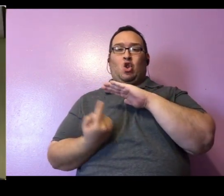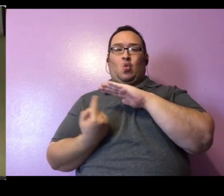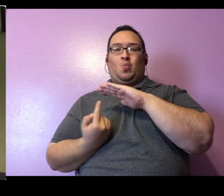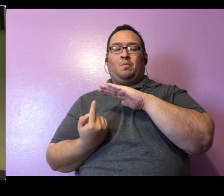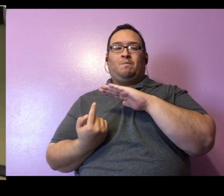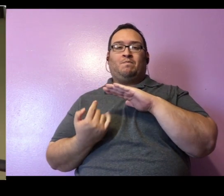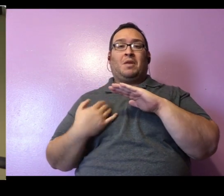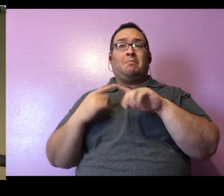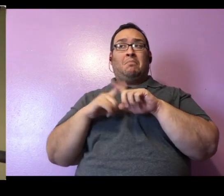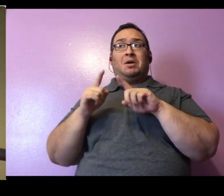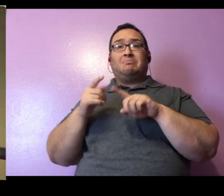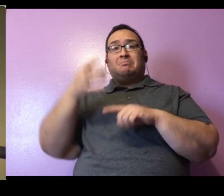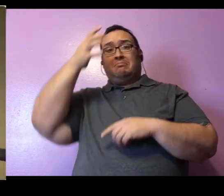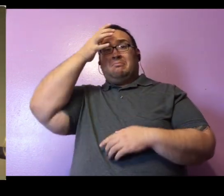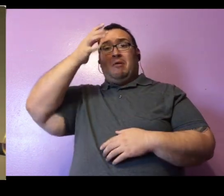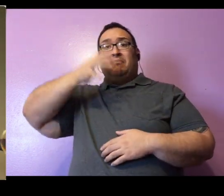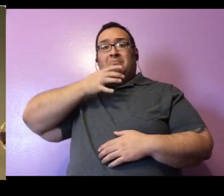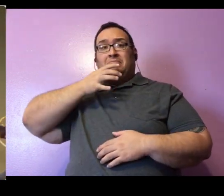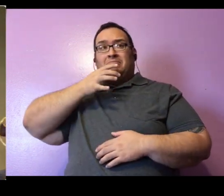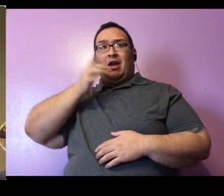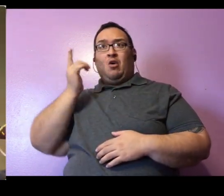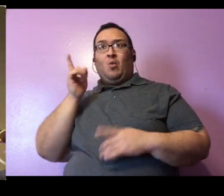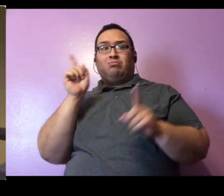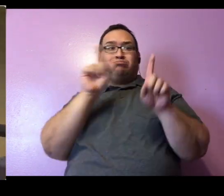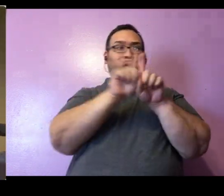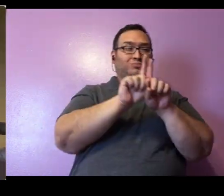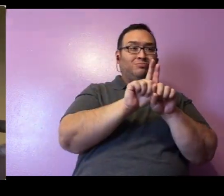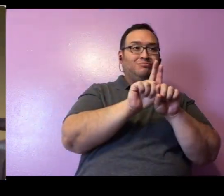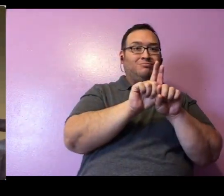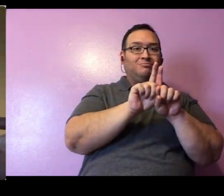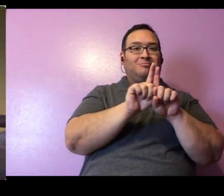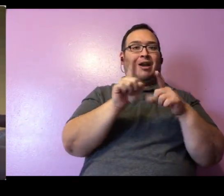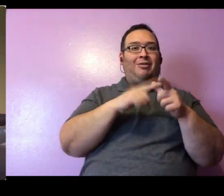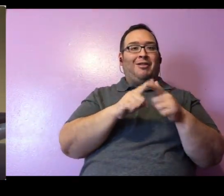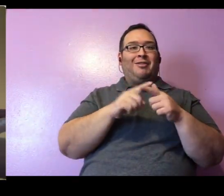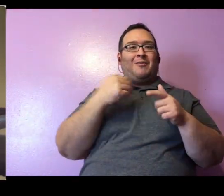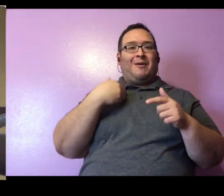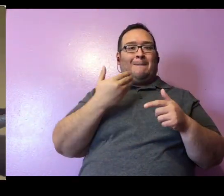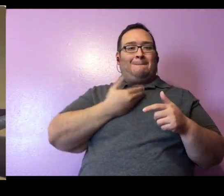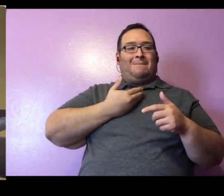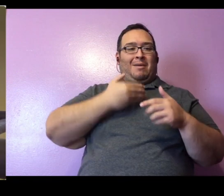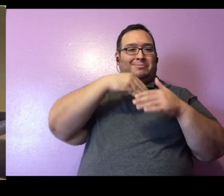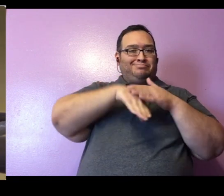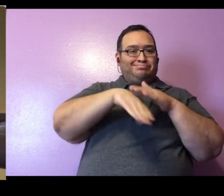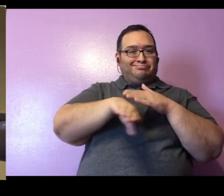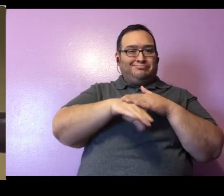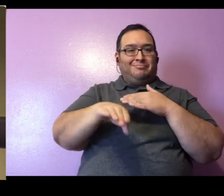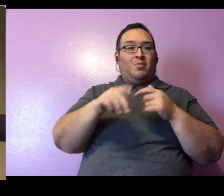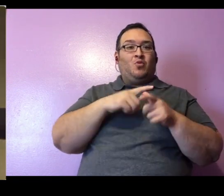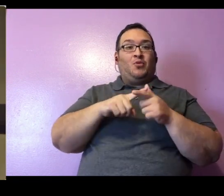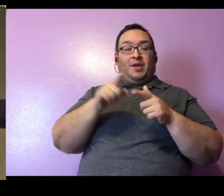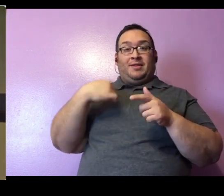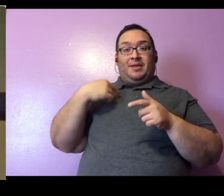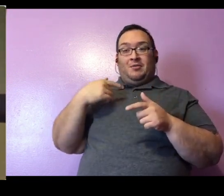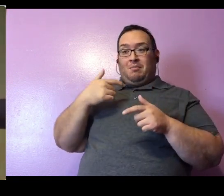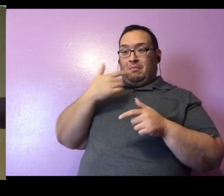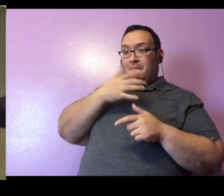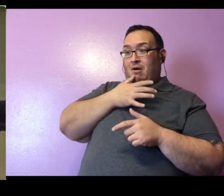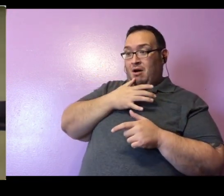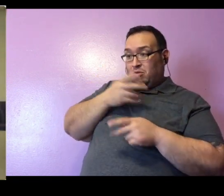family. And they will usually have one to three babies. And then those babies are going to stay with Mom for a little while so that she can raise them and help them grow